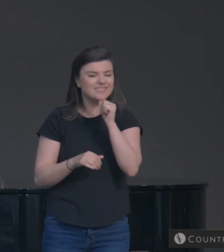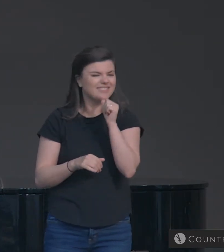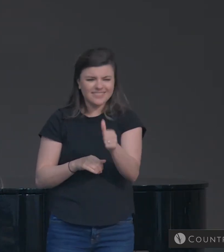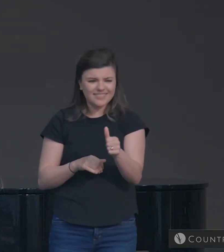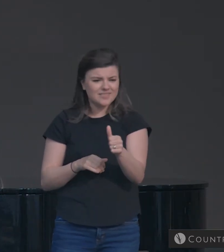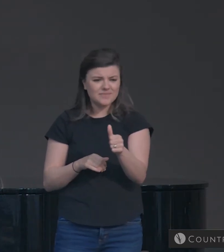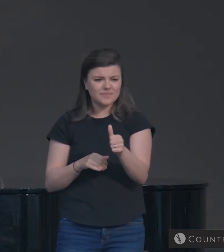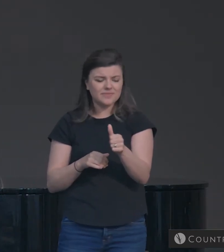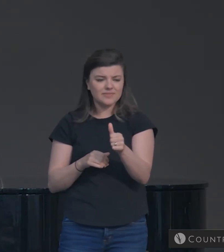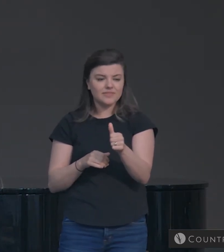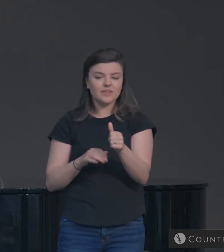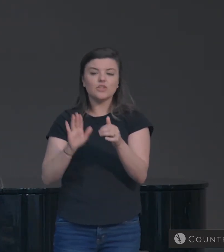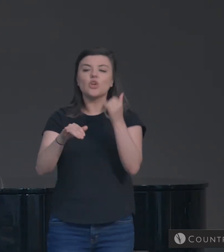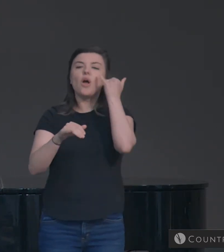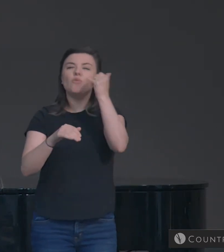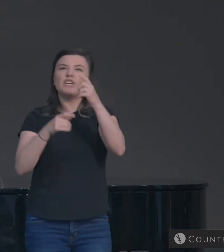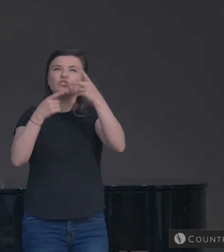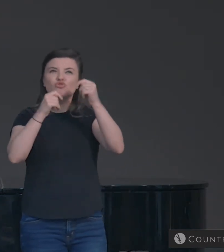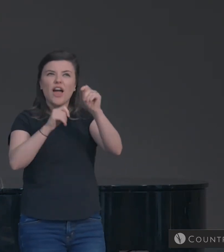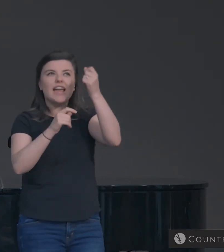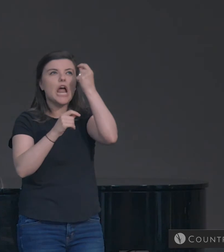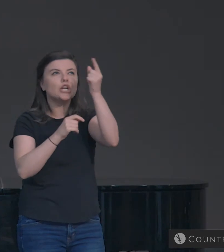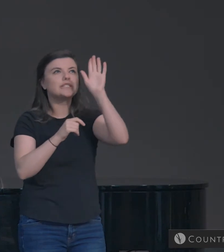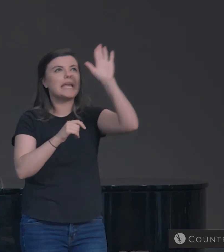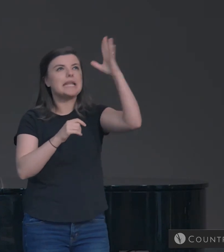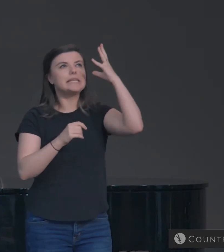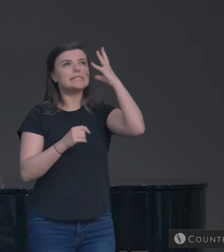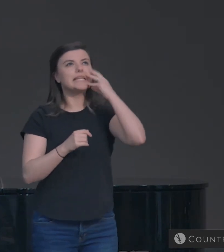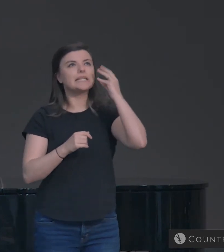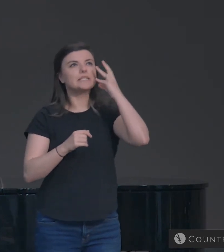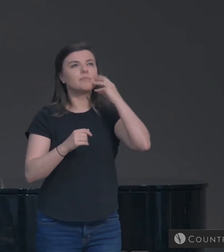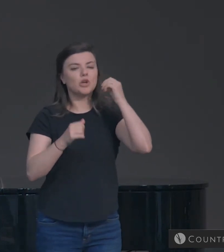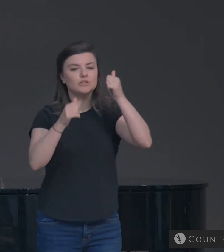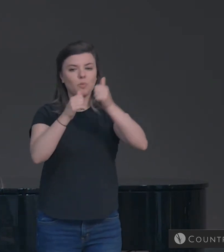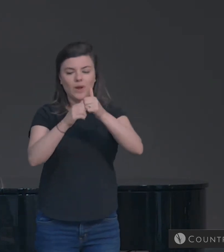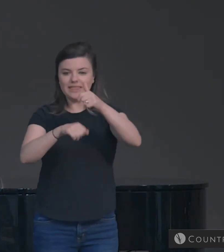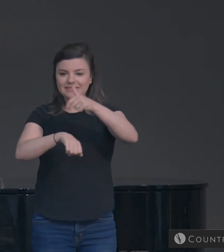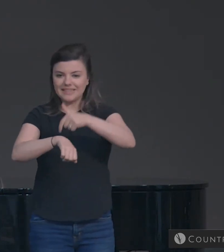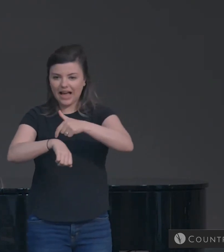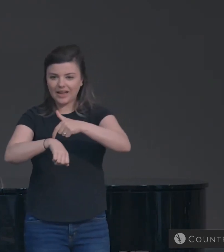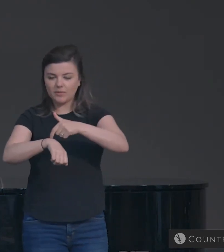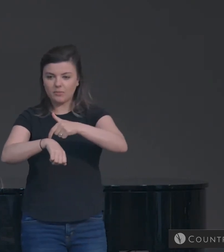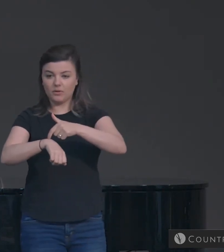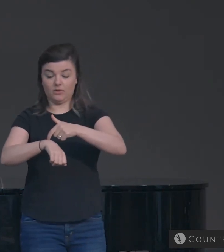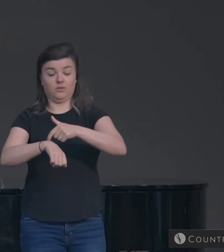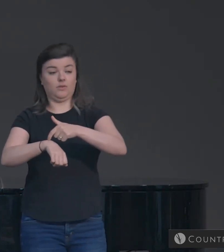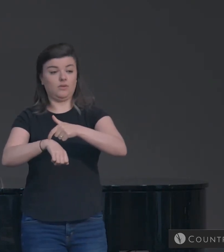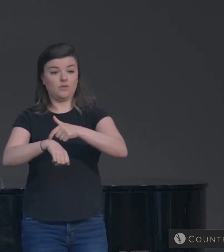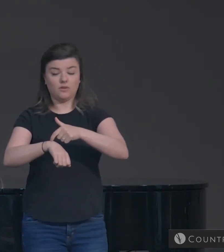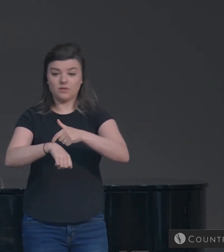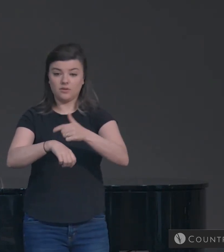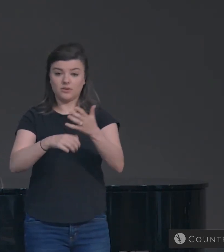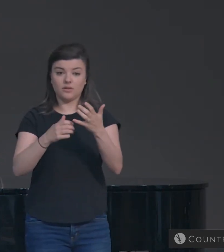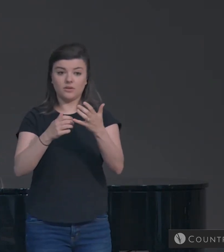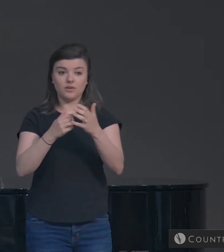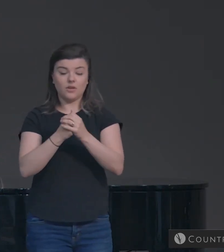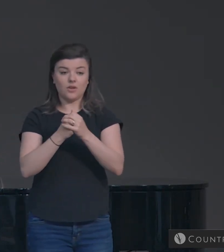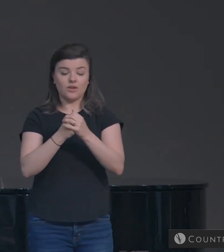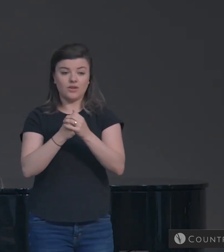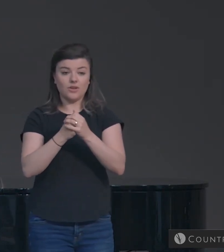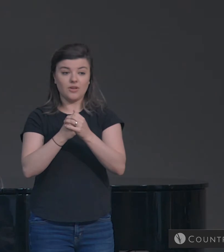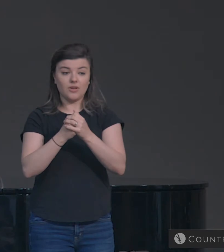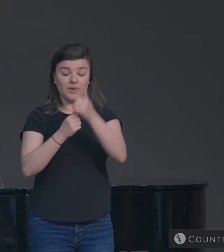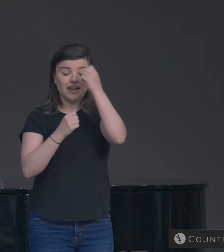In fact, if we were to try and understand God's experience of time. We would best understand that the last